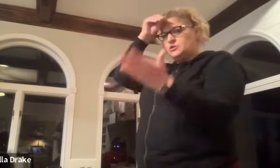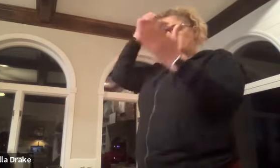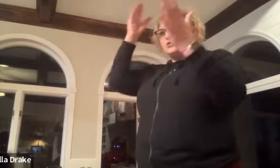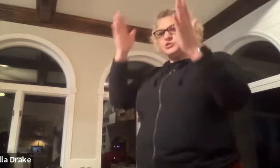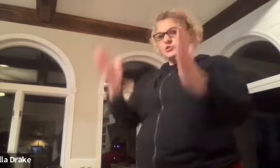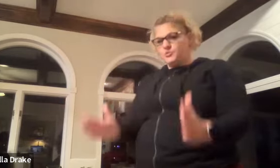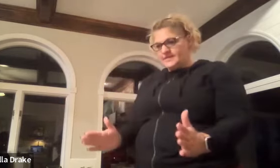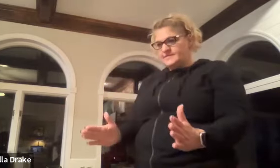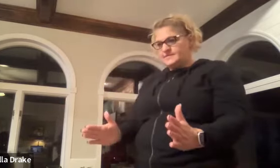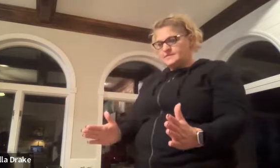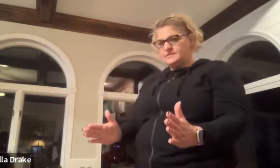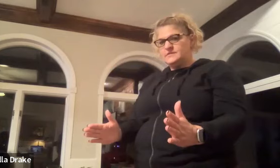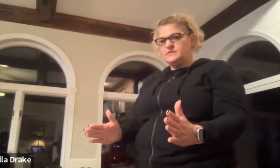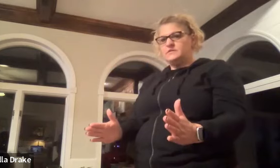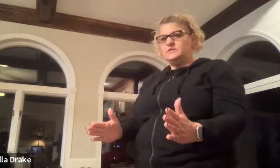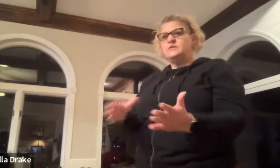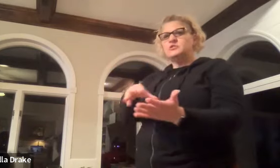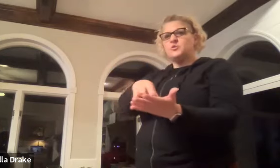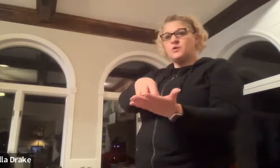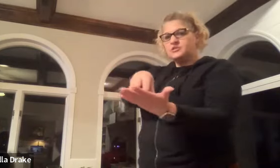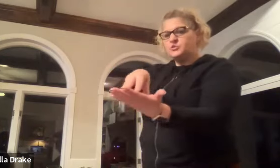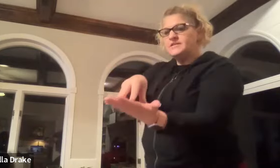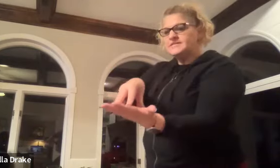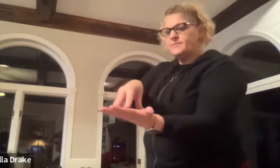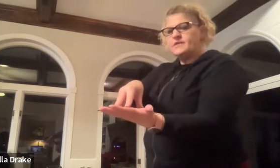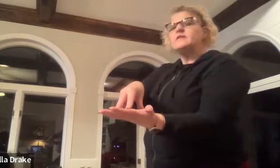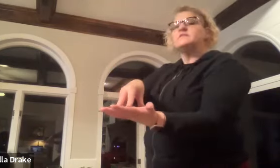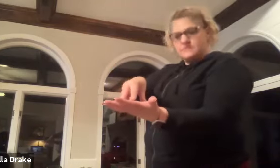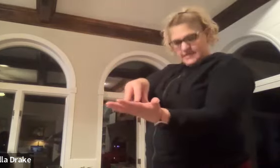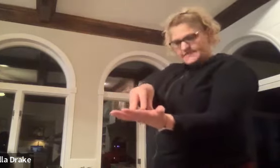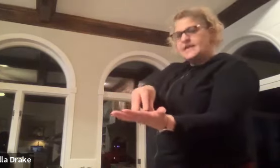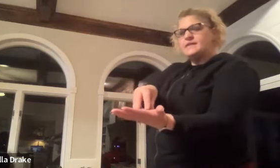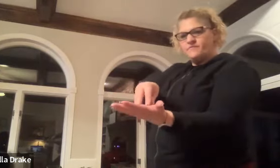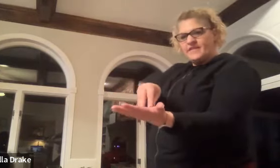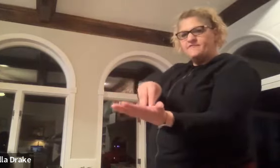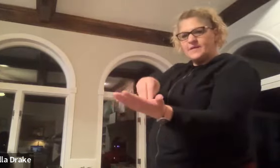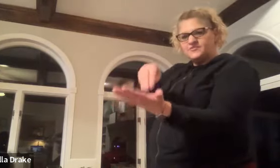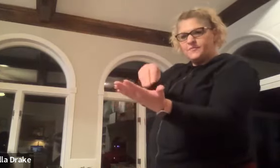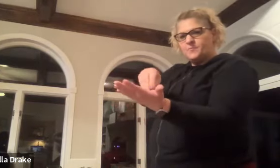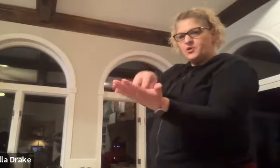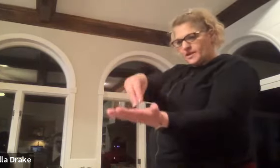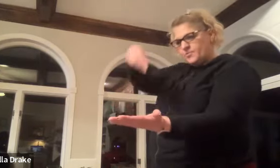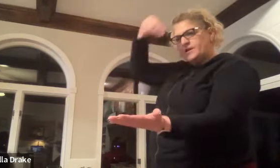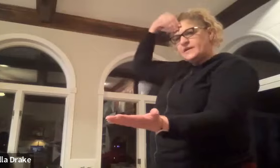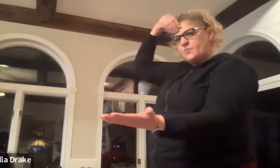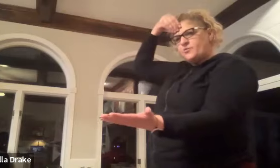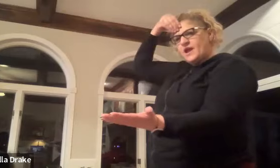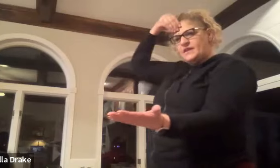student so a student is somebody that is taking the information from the book putting it in their brain